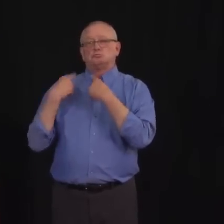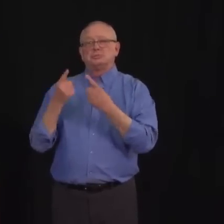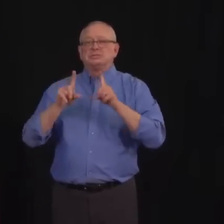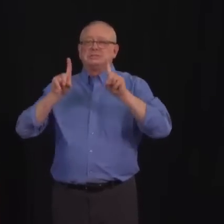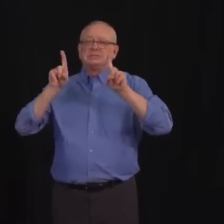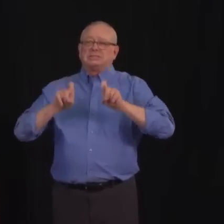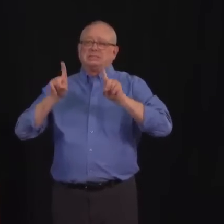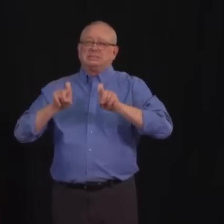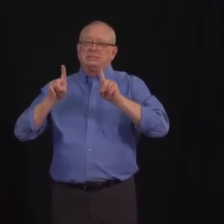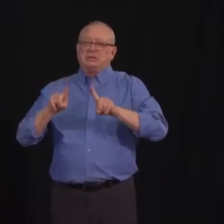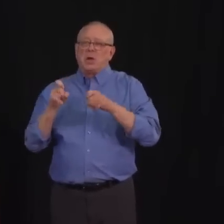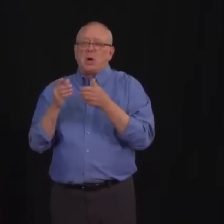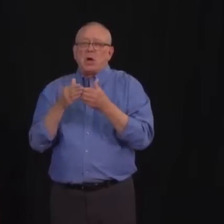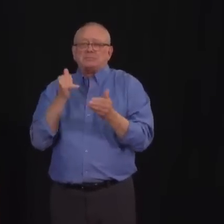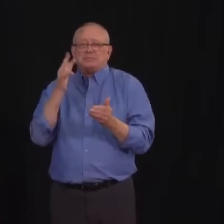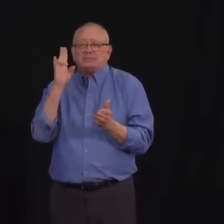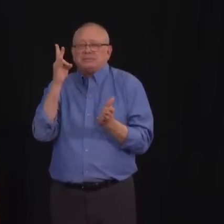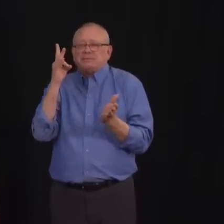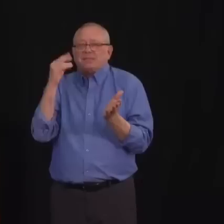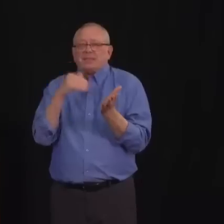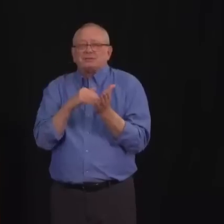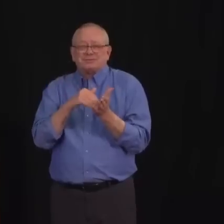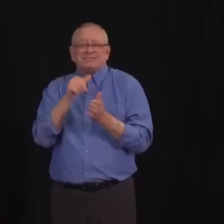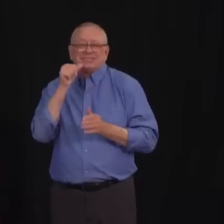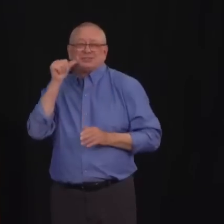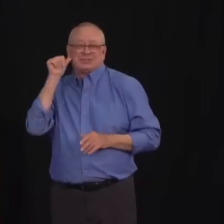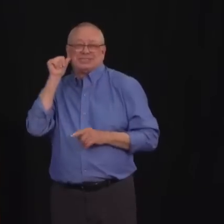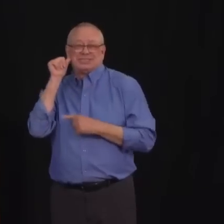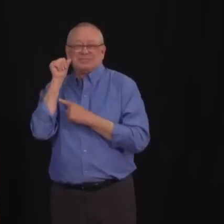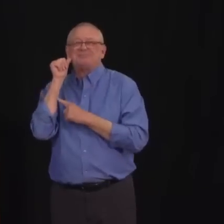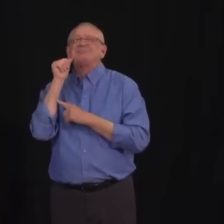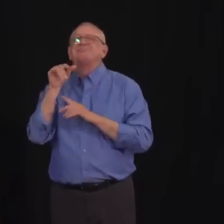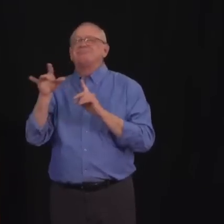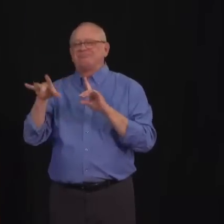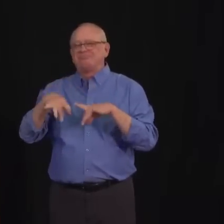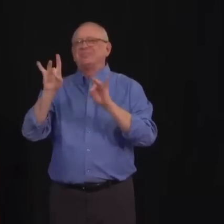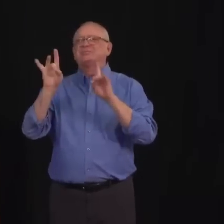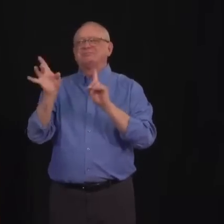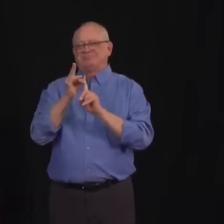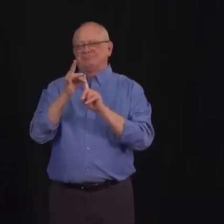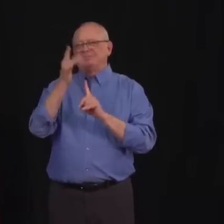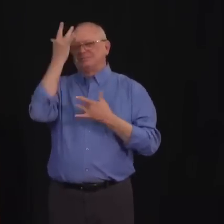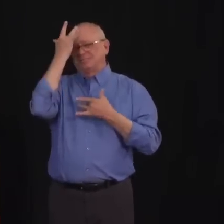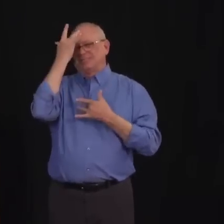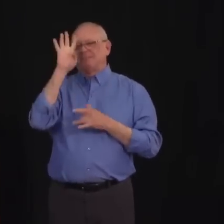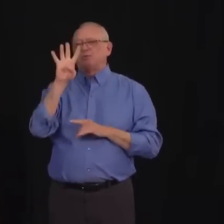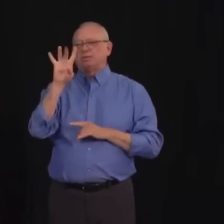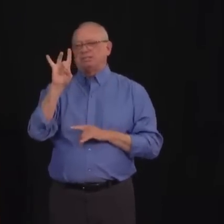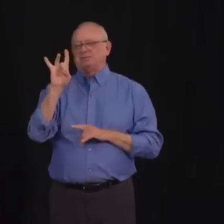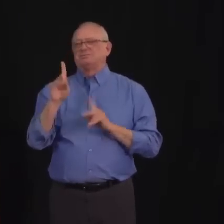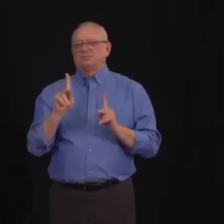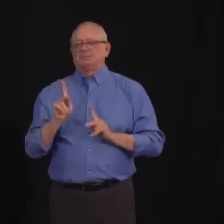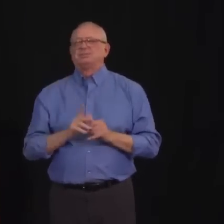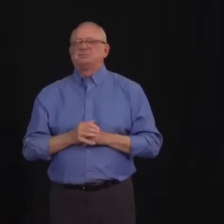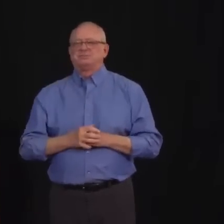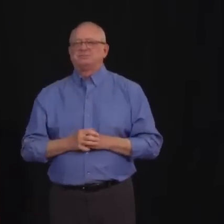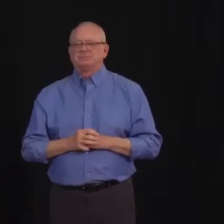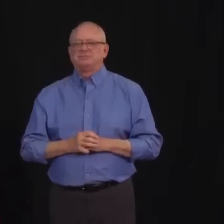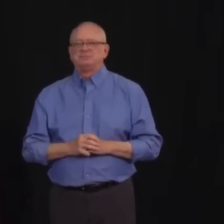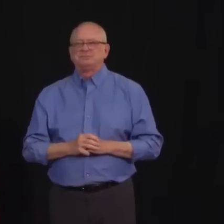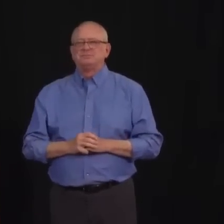nearly 7,000 tests yesterday and identified 48 additional cases of COVID-19 in the province.